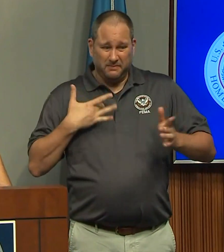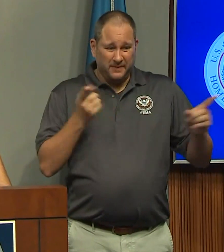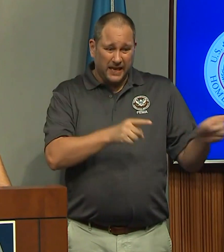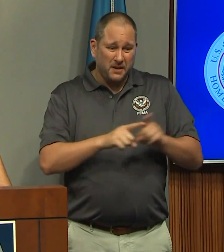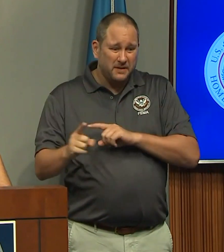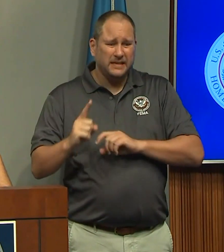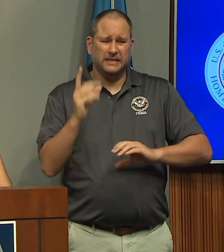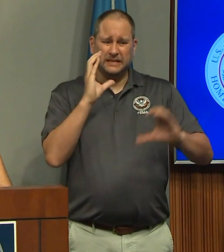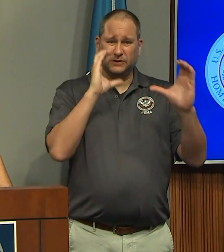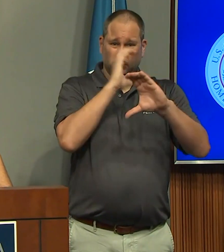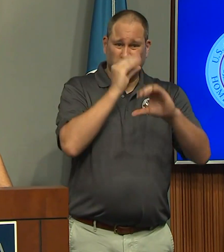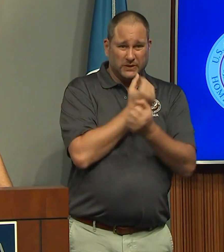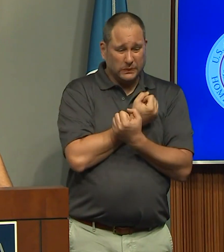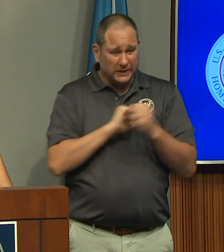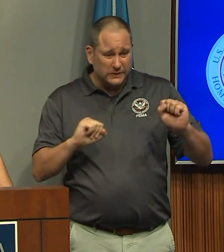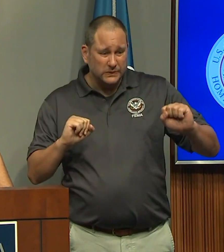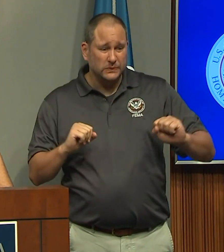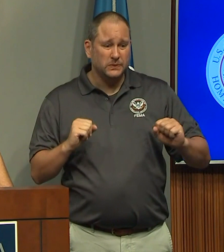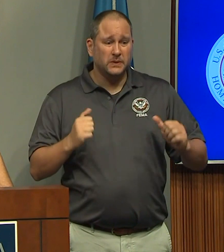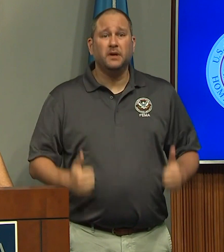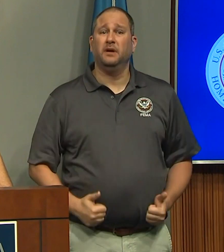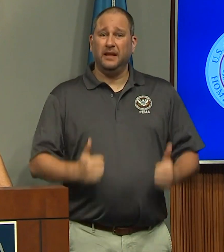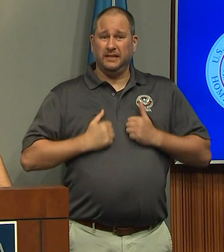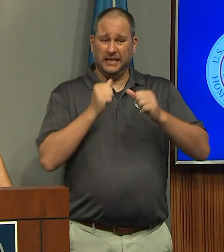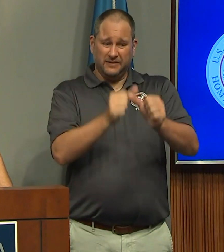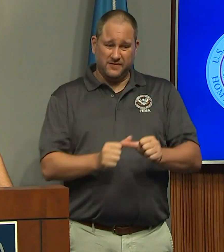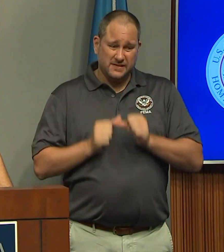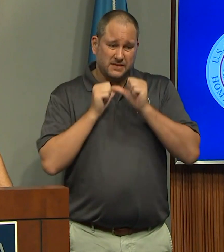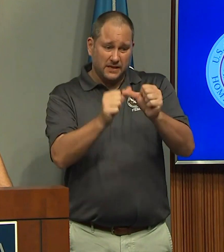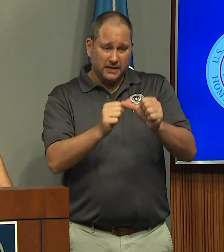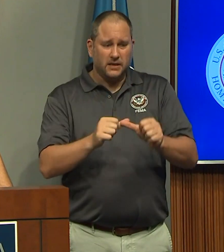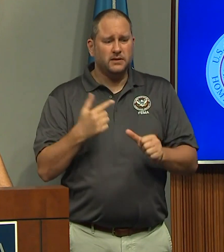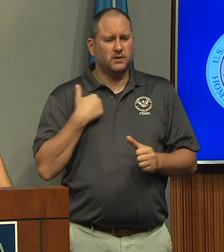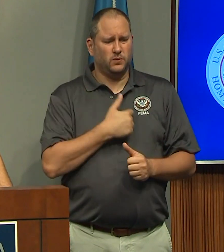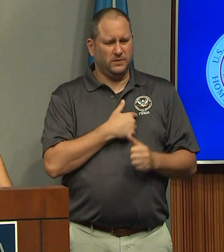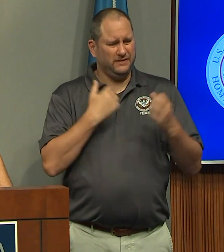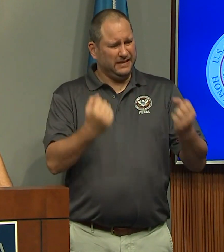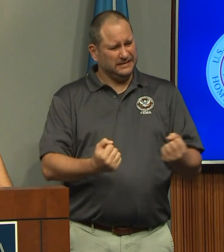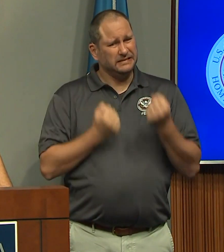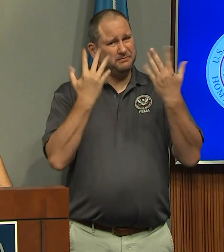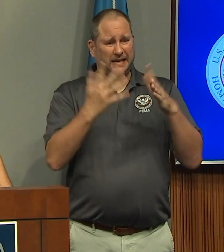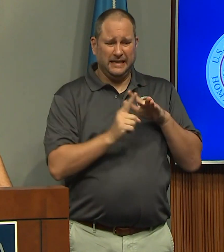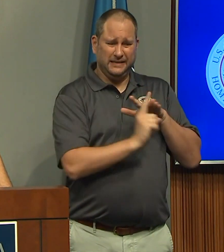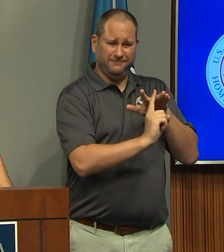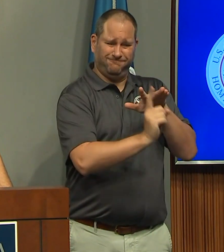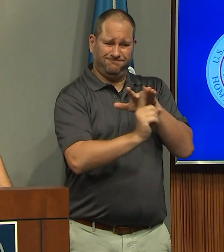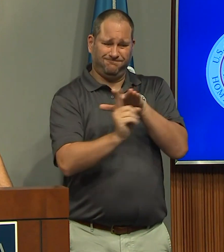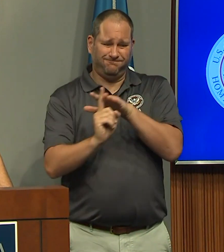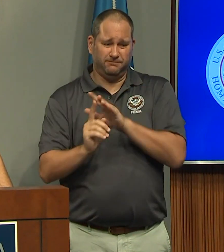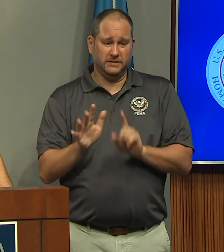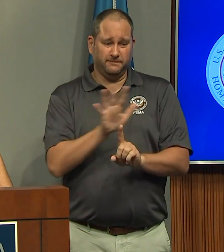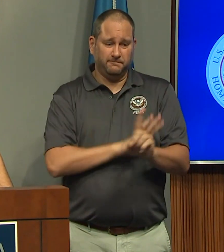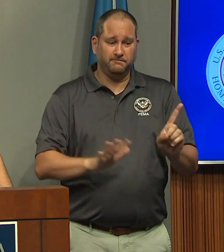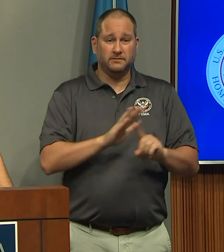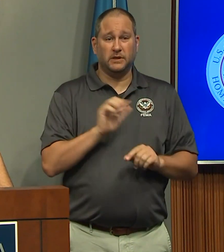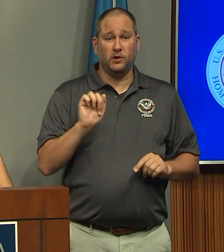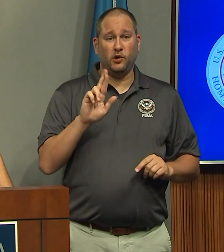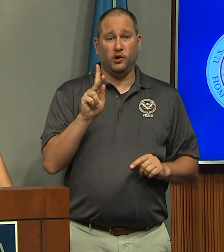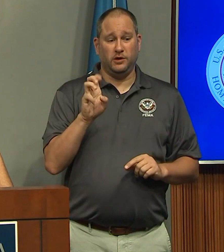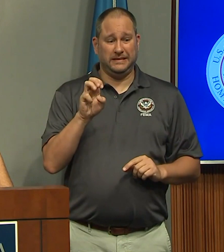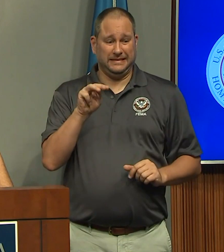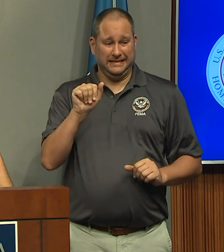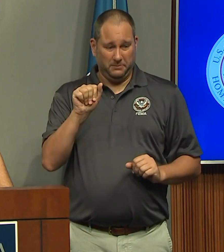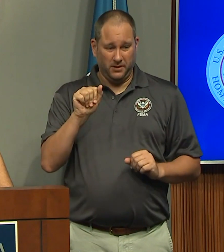and life sustainment. We've had a number of evacuations around the Arkema chemical plant last night. We proactively were able to